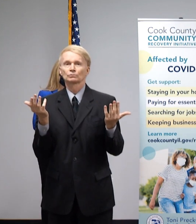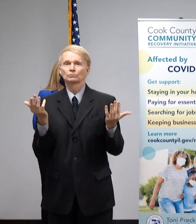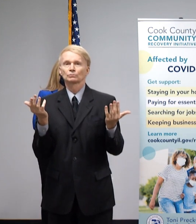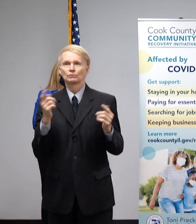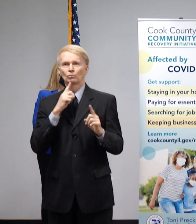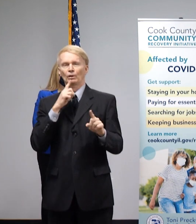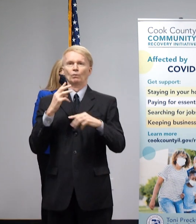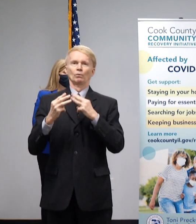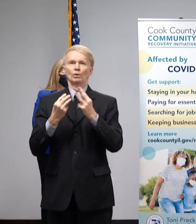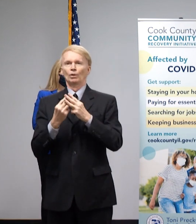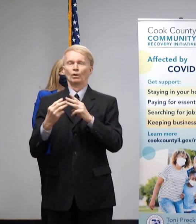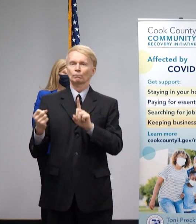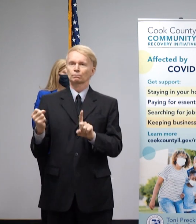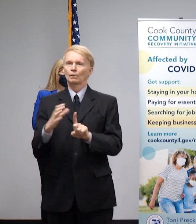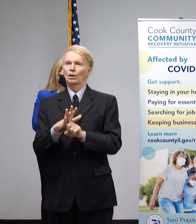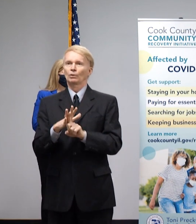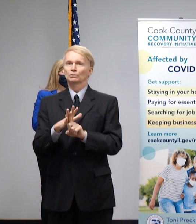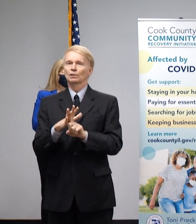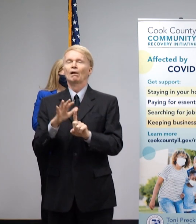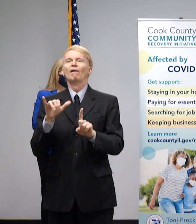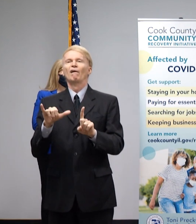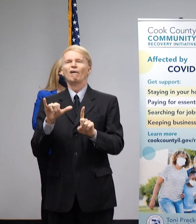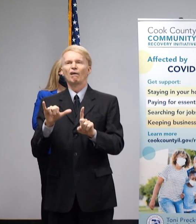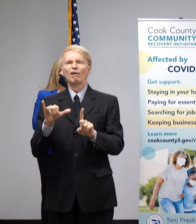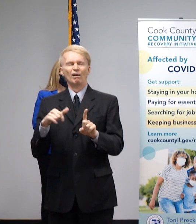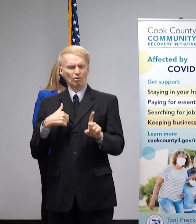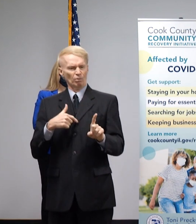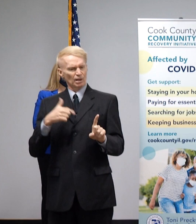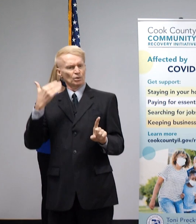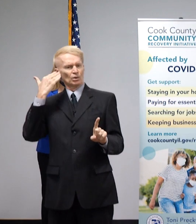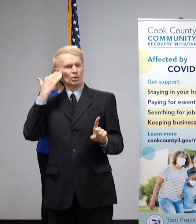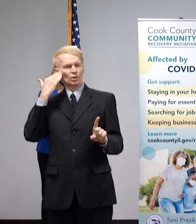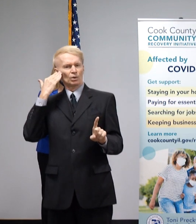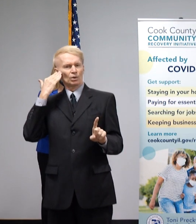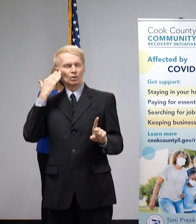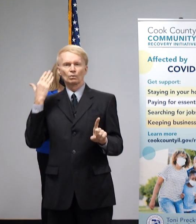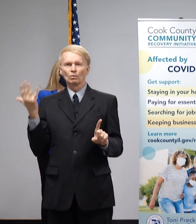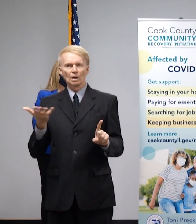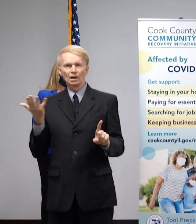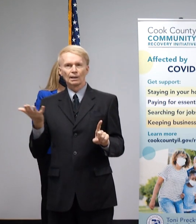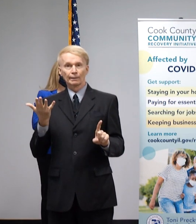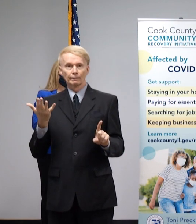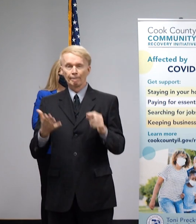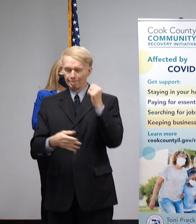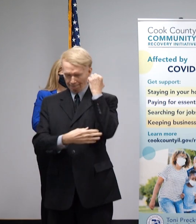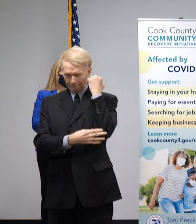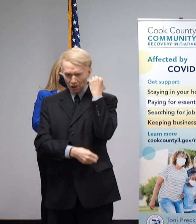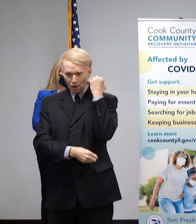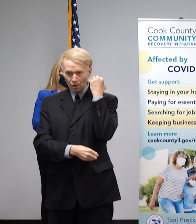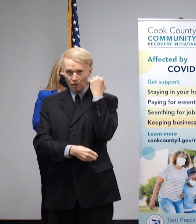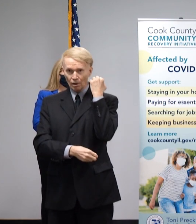pandemic has certainly exposed what many of us already knew. It's that poverty,